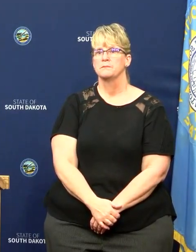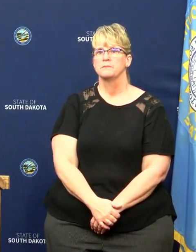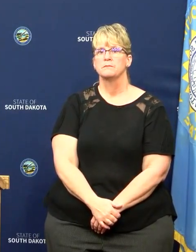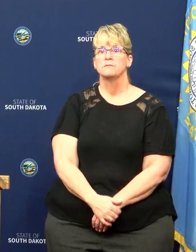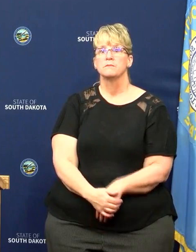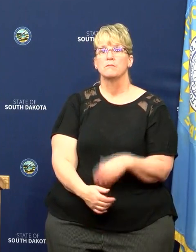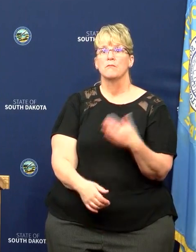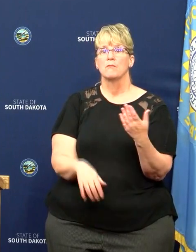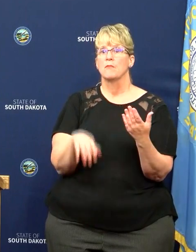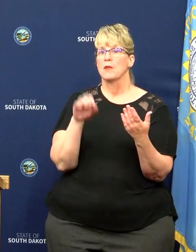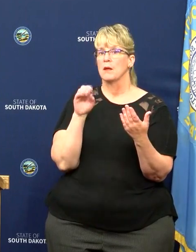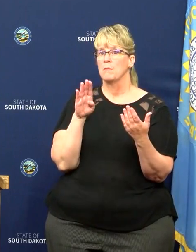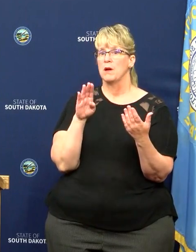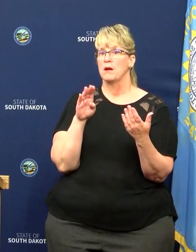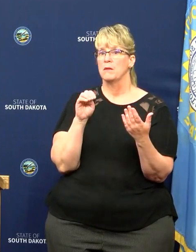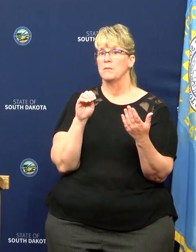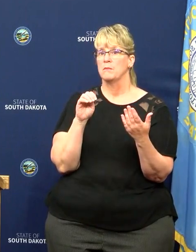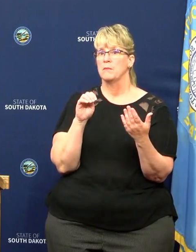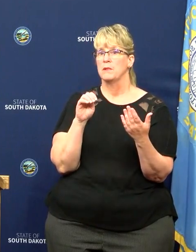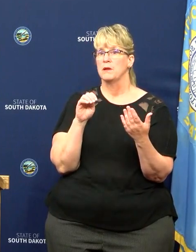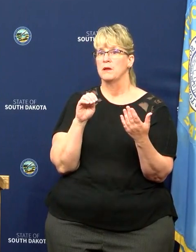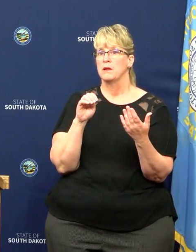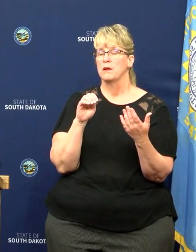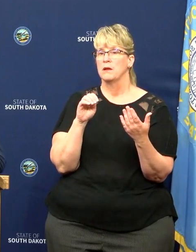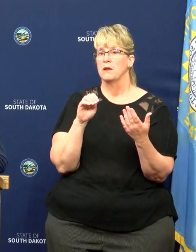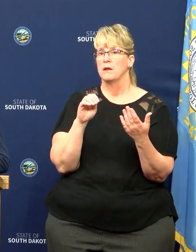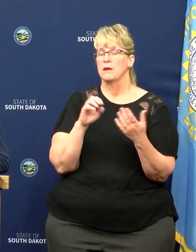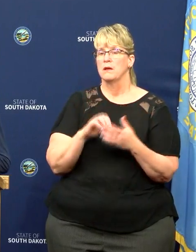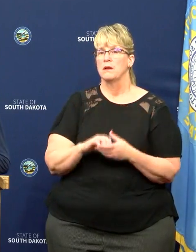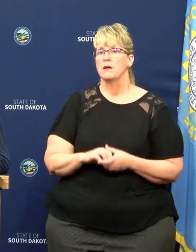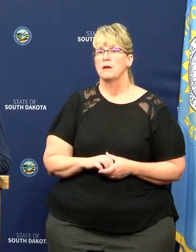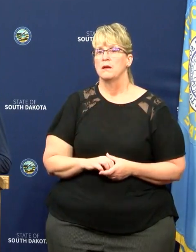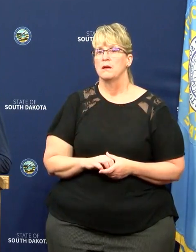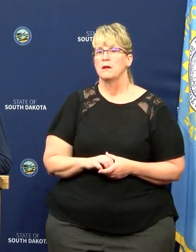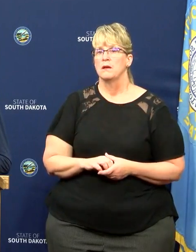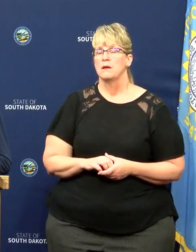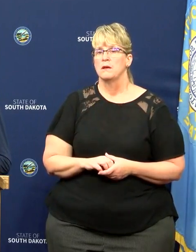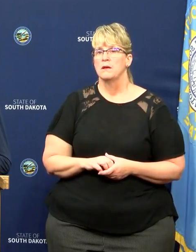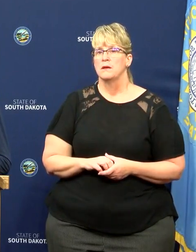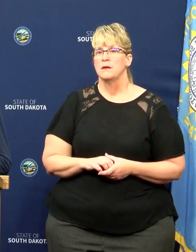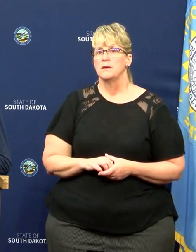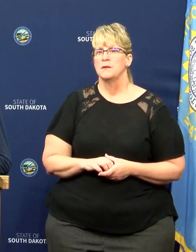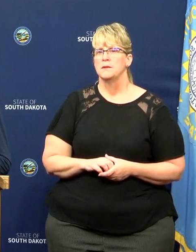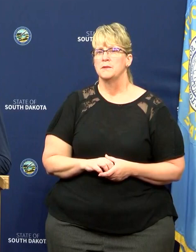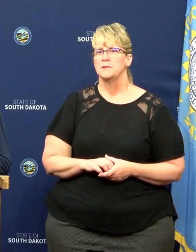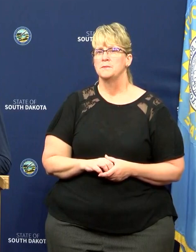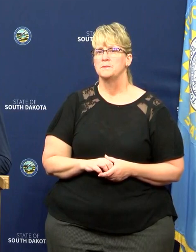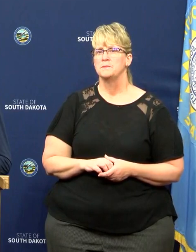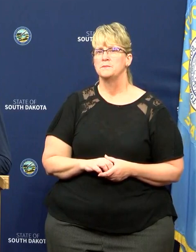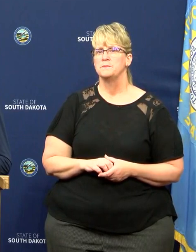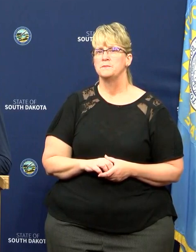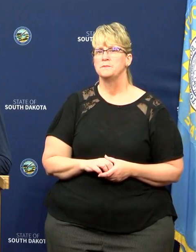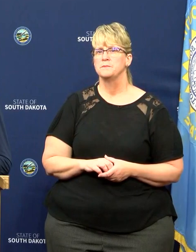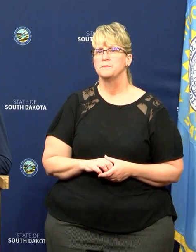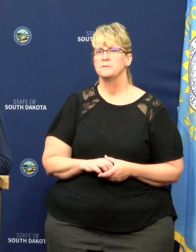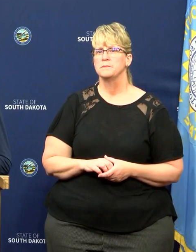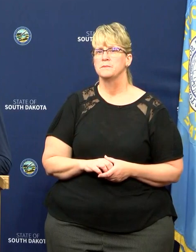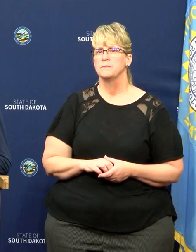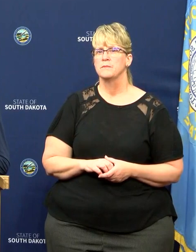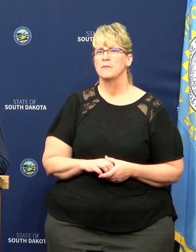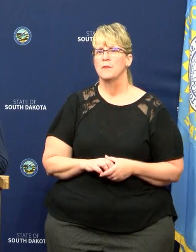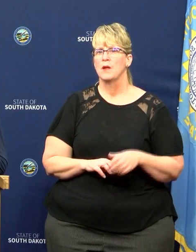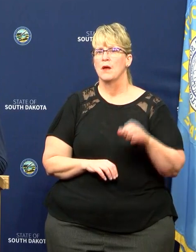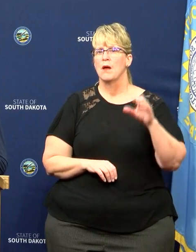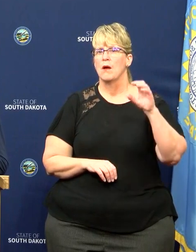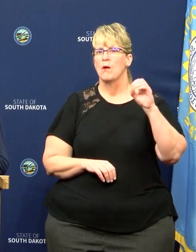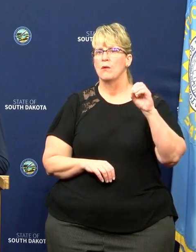Just to follow up on a different point earlier in this briefing, has the Oklahoma Sioux